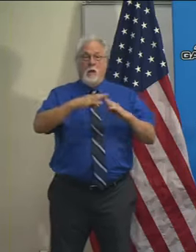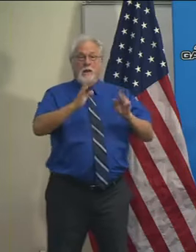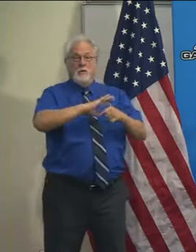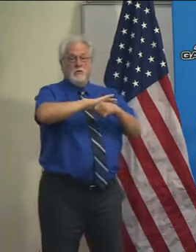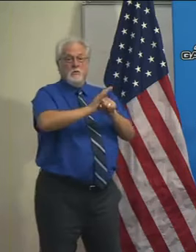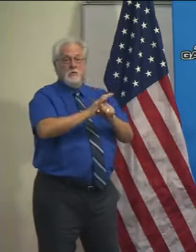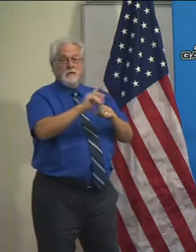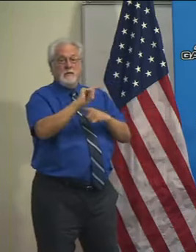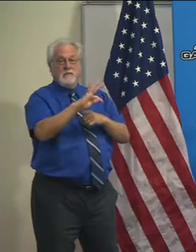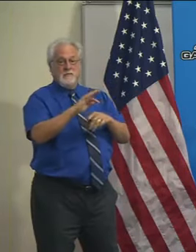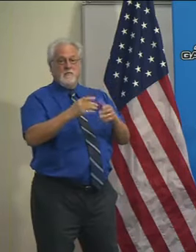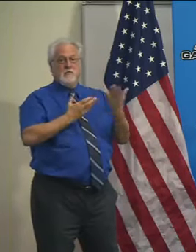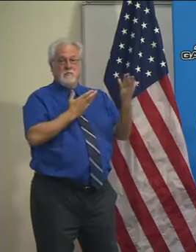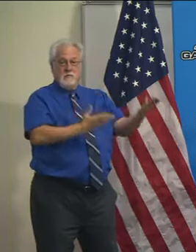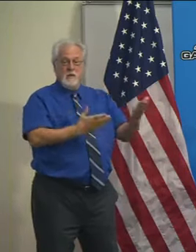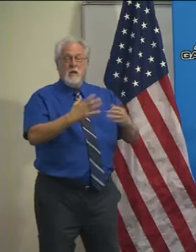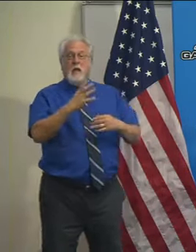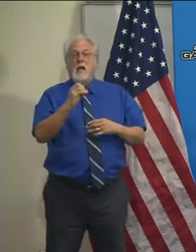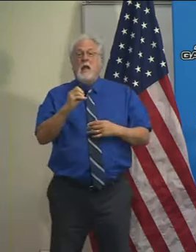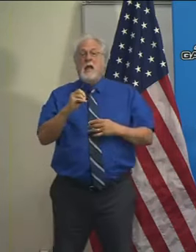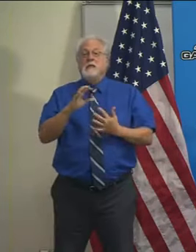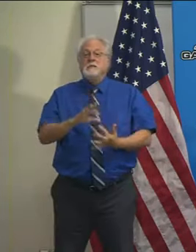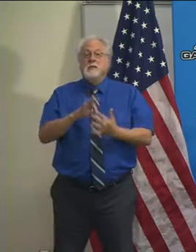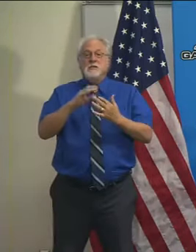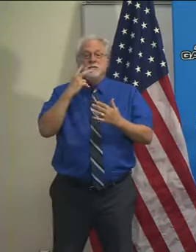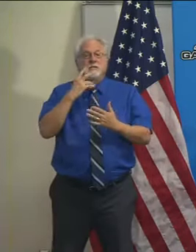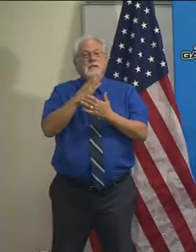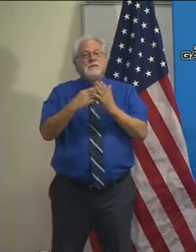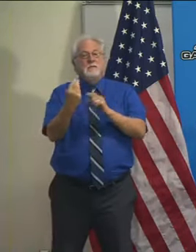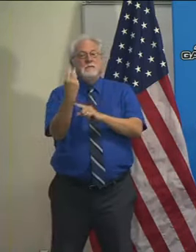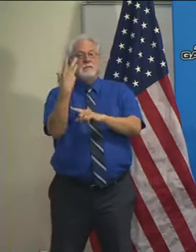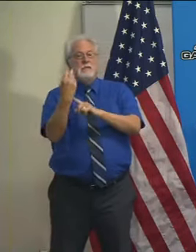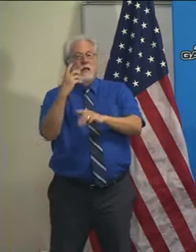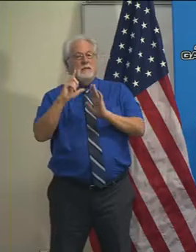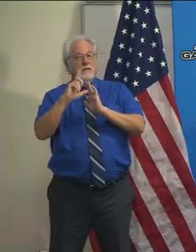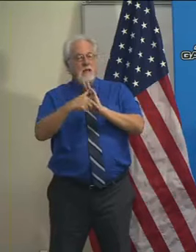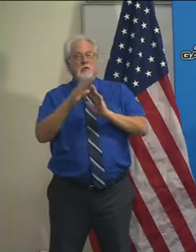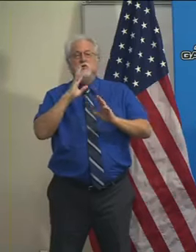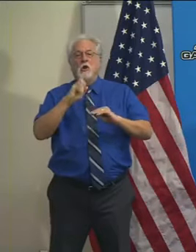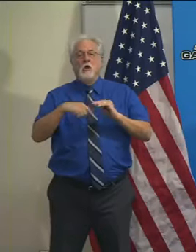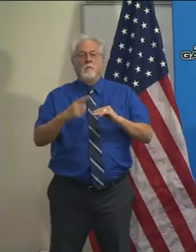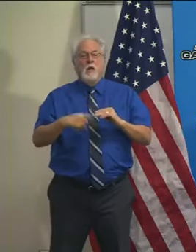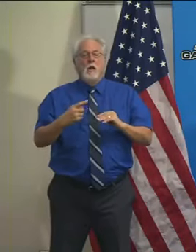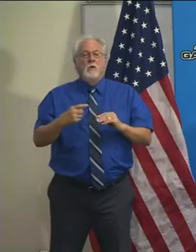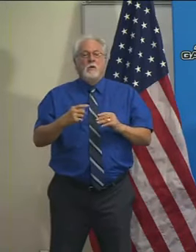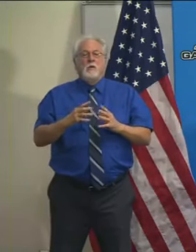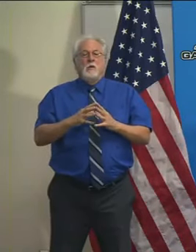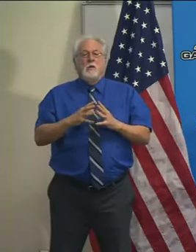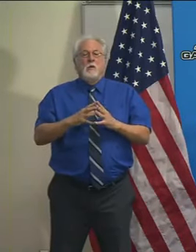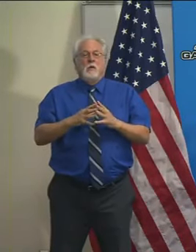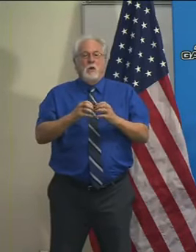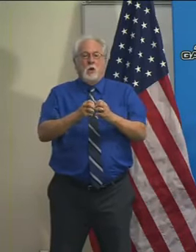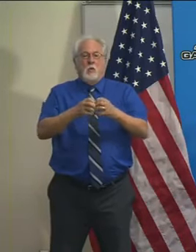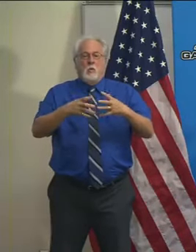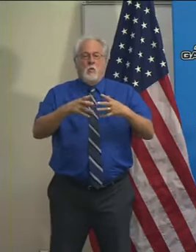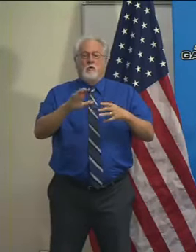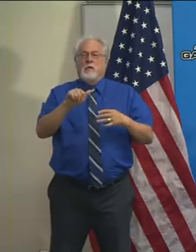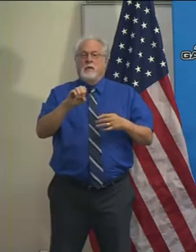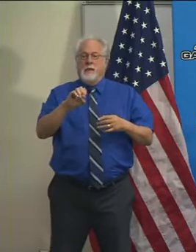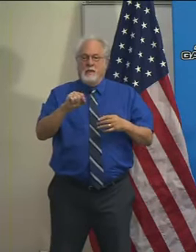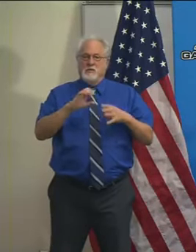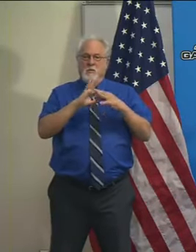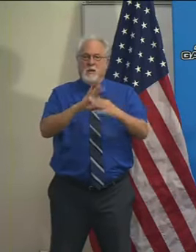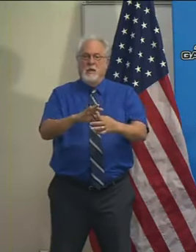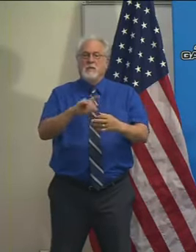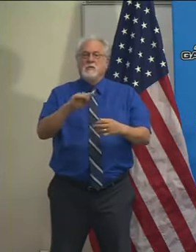Force. And especially, you're going to see some slides later that talk about the growth in cases as it